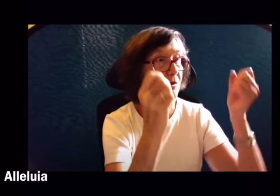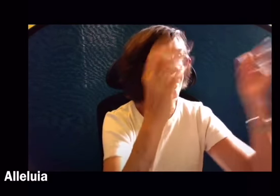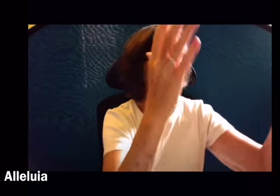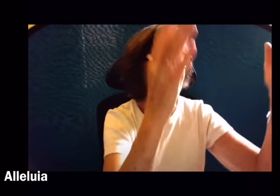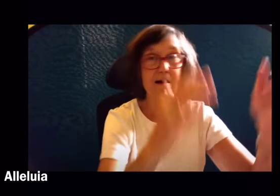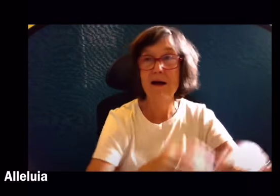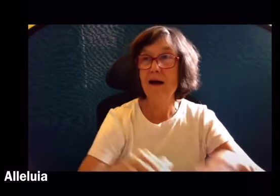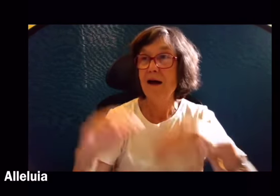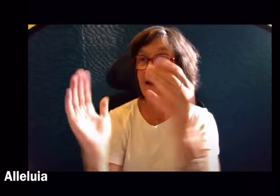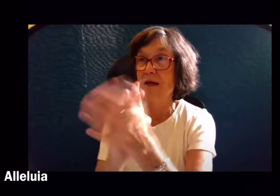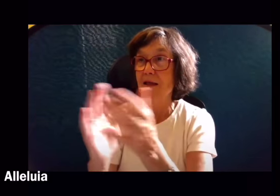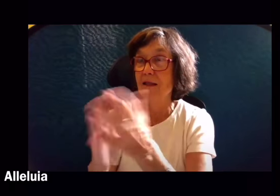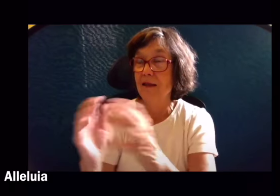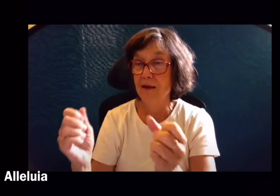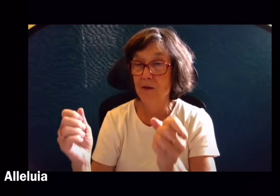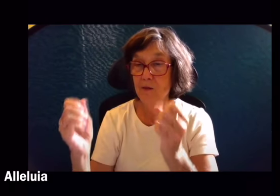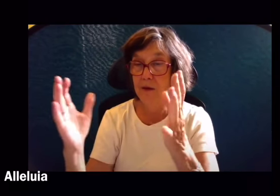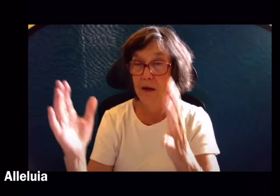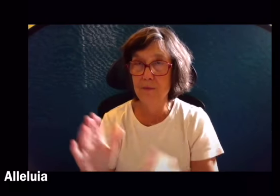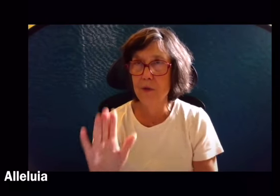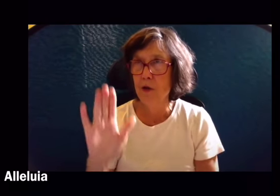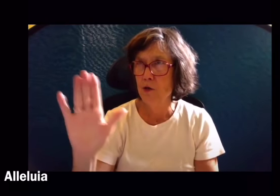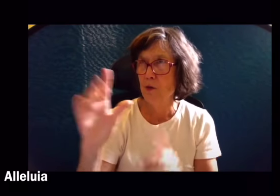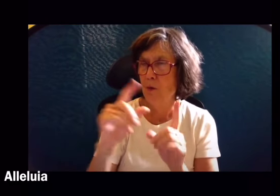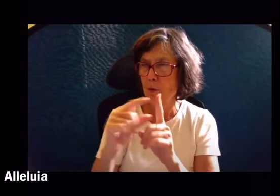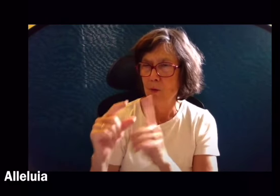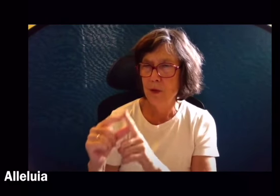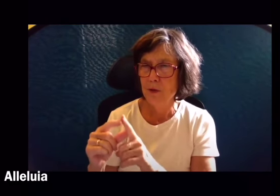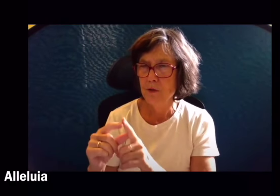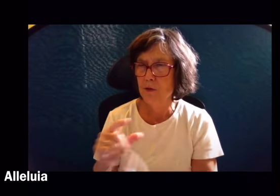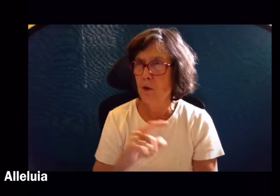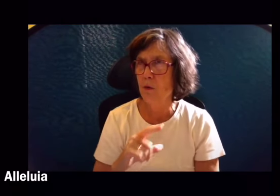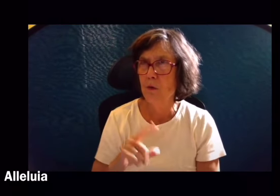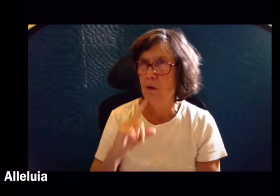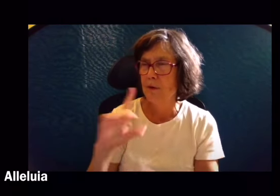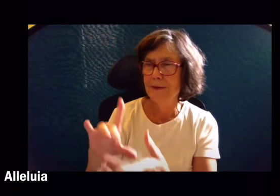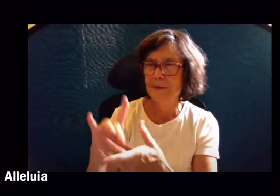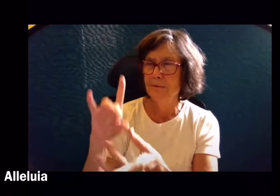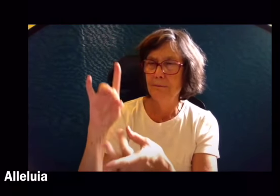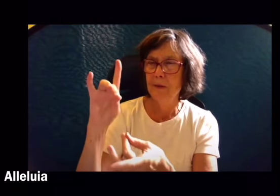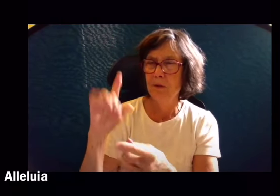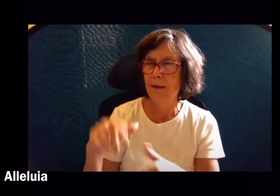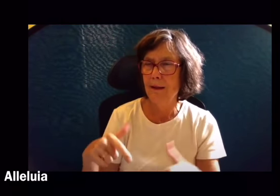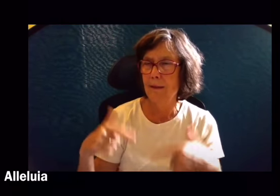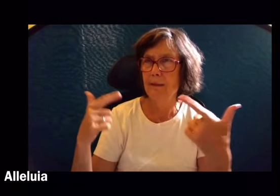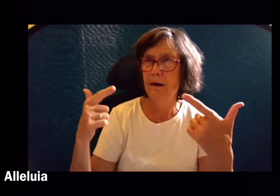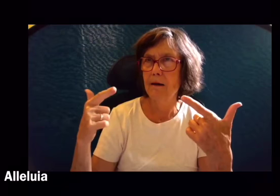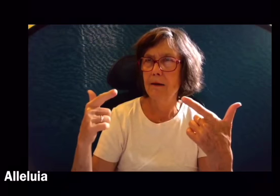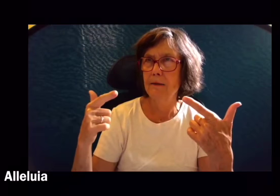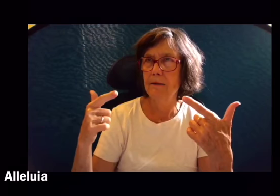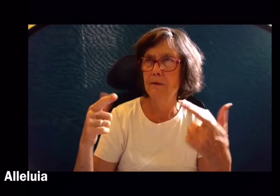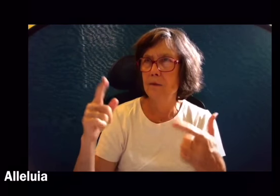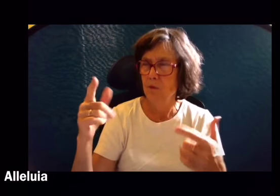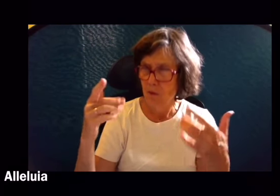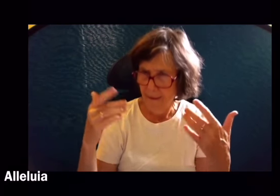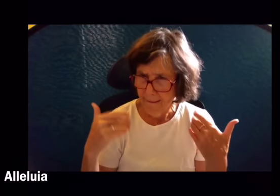Alleluia. Alleluia. Your words, Lord, are spirit and life.